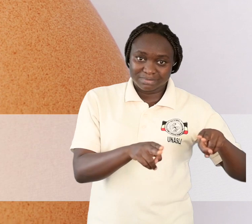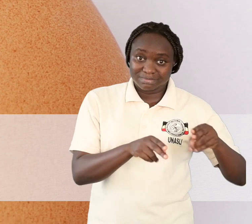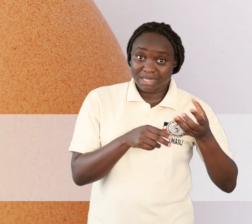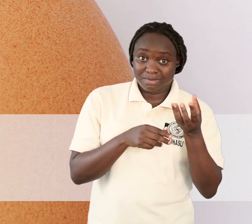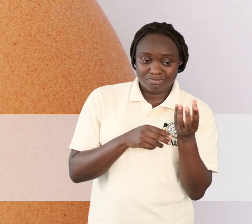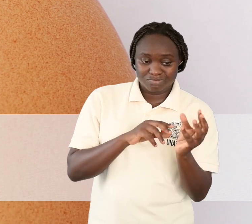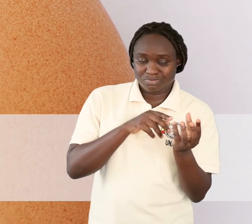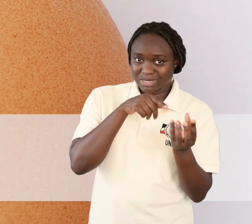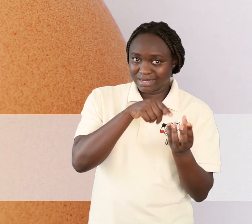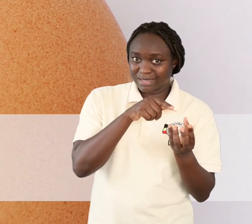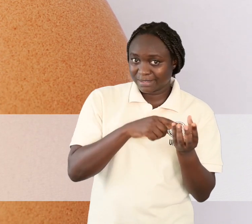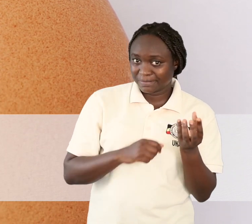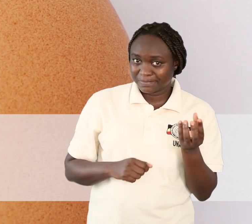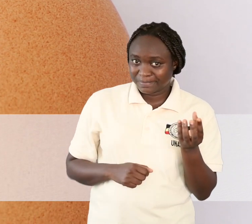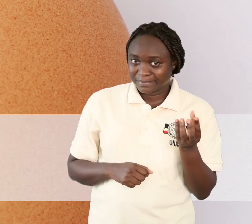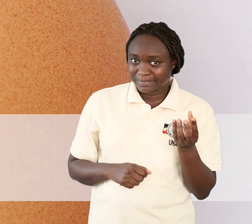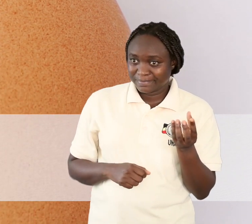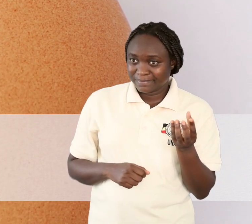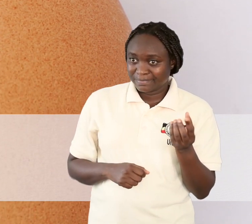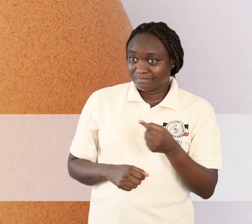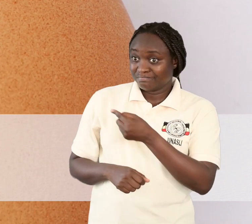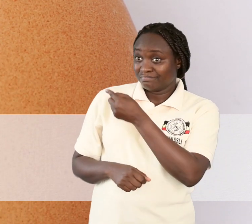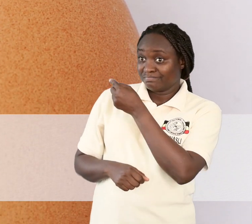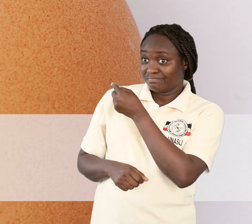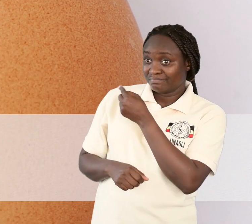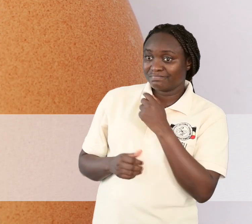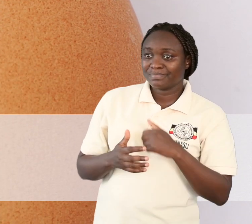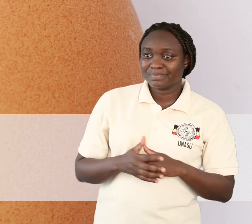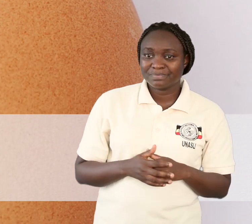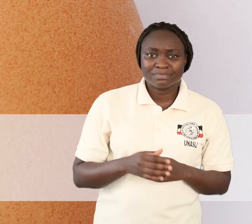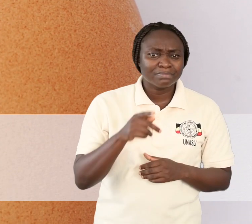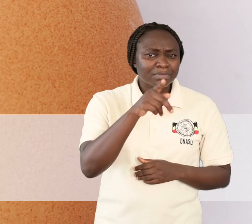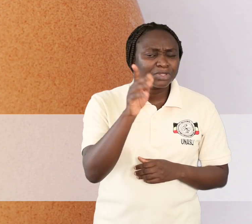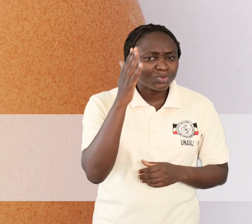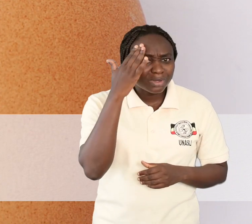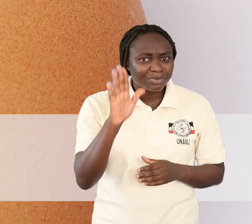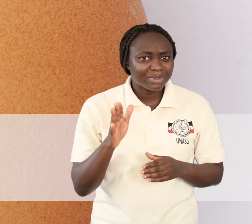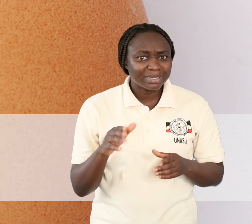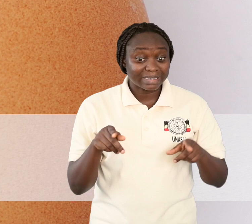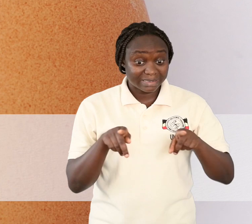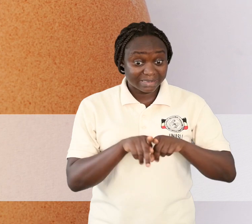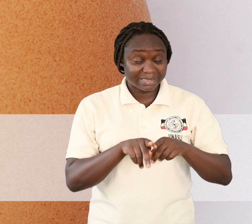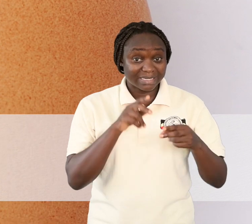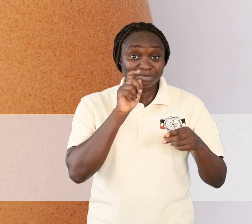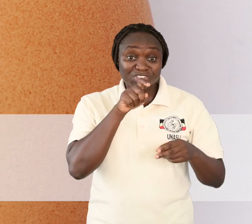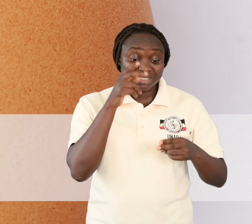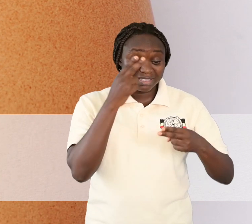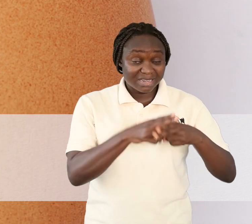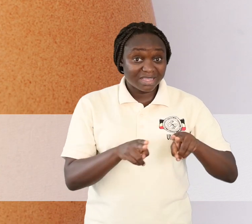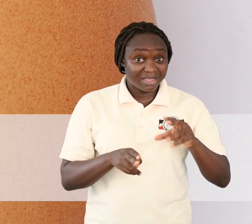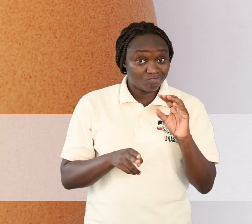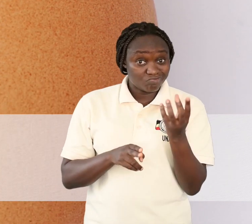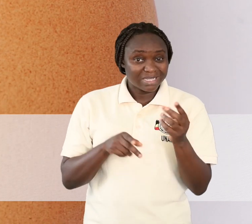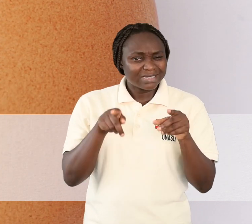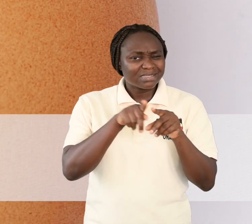going to use a chicken egg. Did you know that a chicken egg is actually an animal cell?